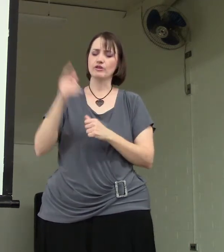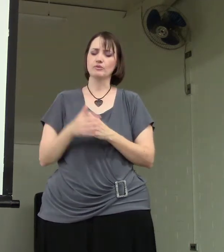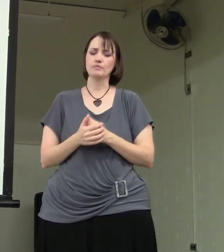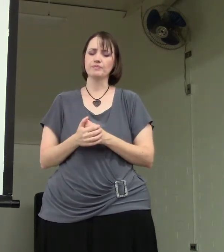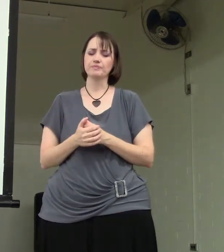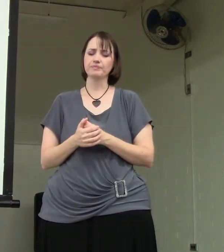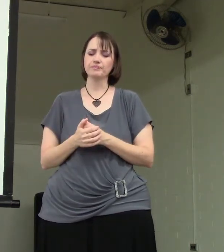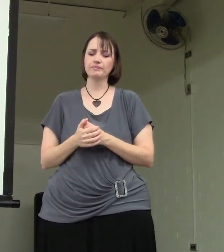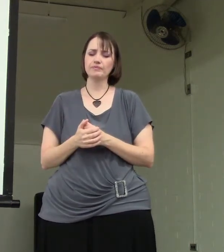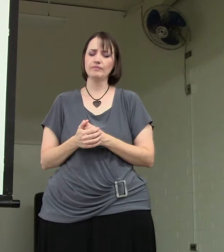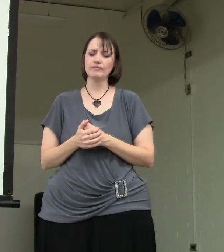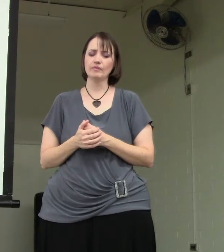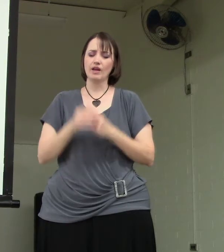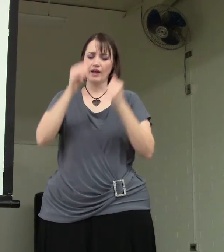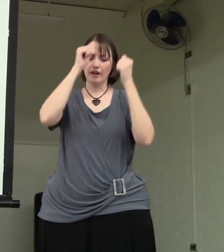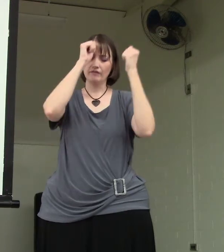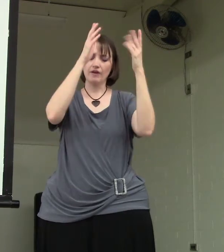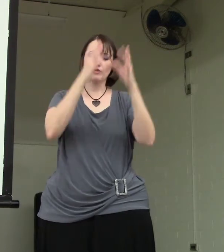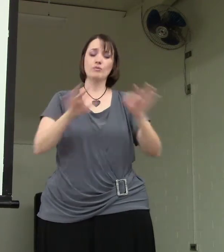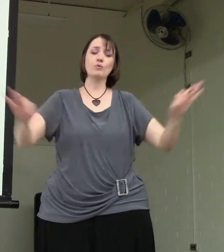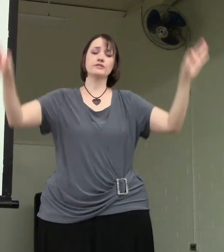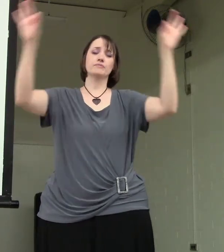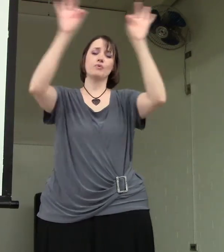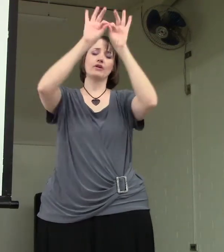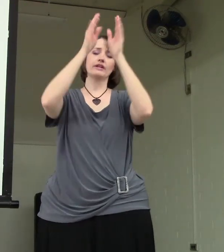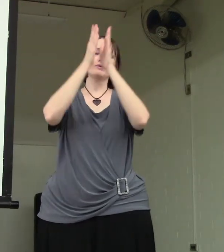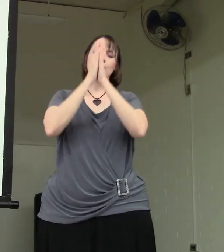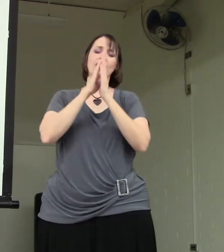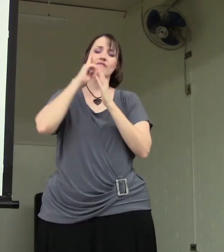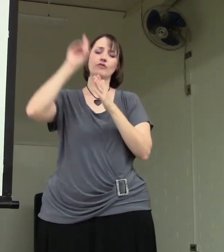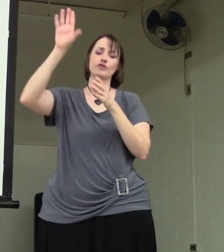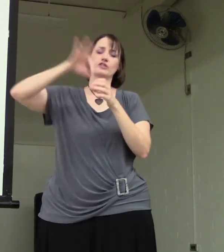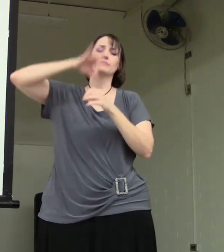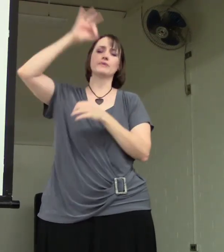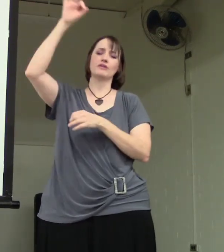you. And Father, most importantly, we pray for your spirit.